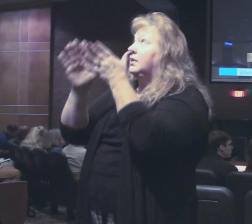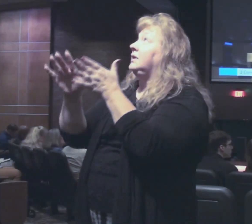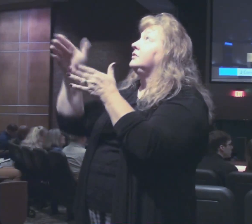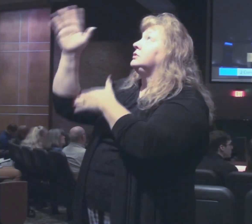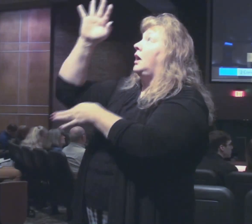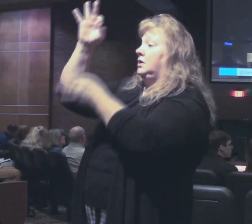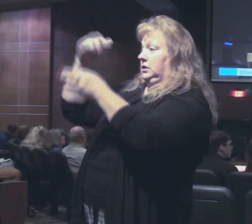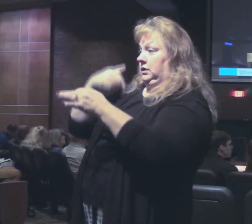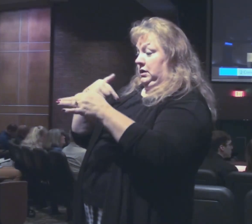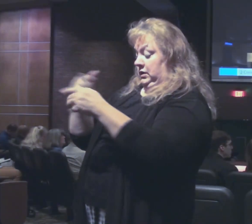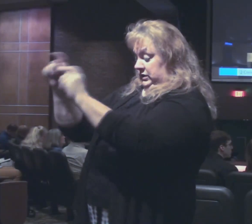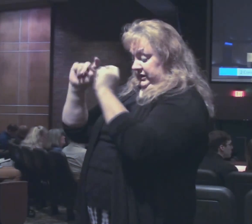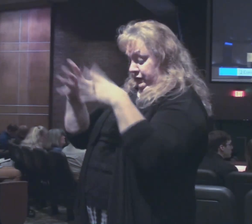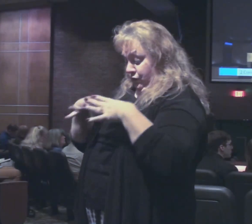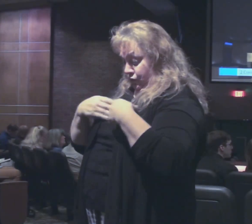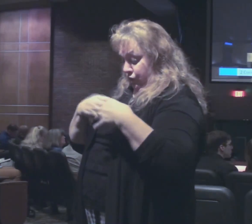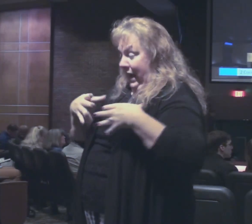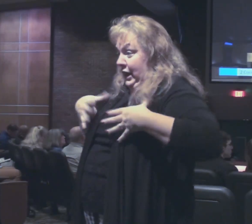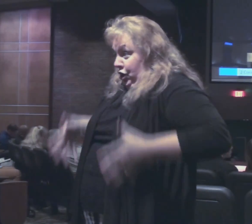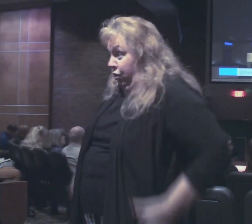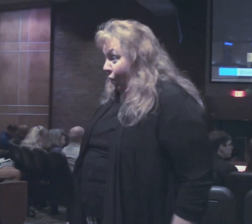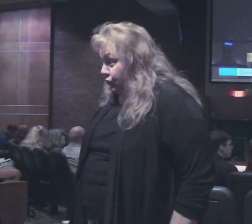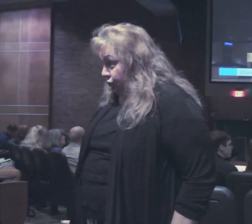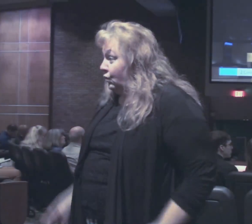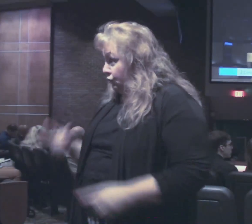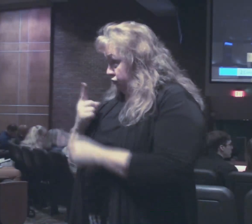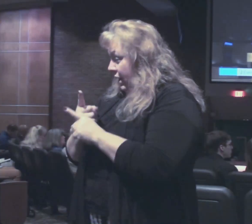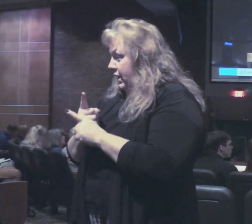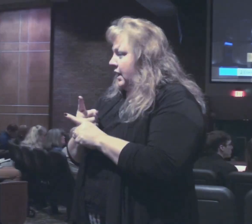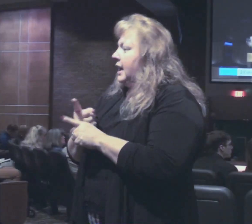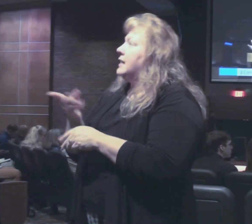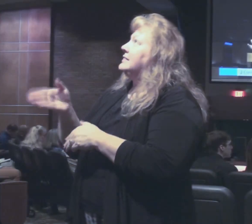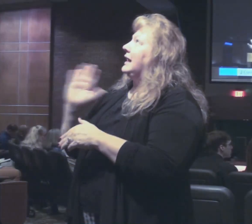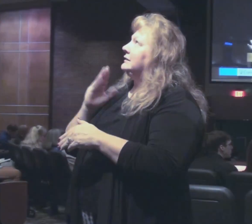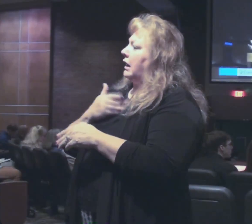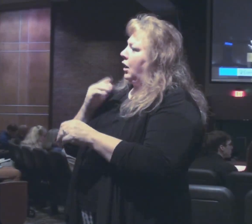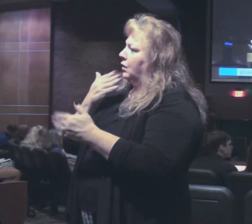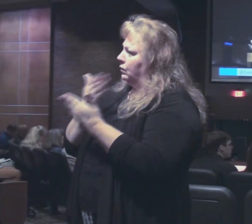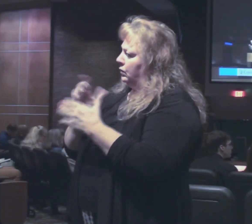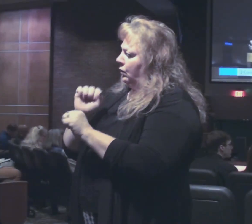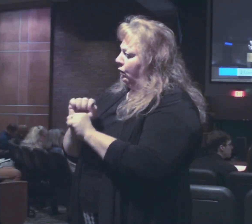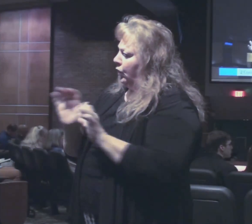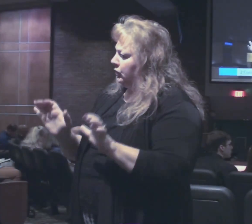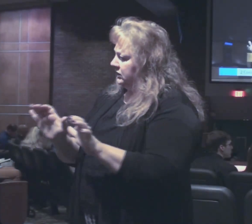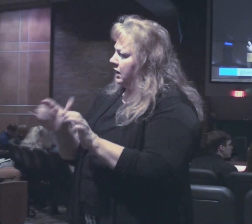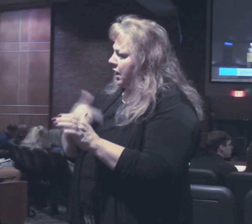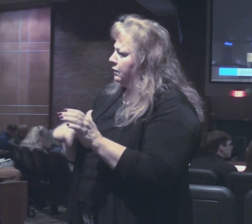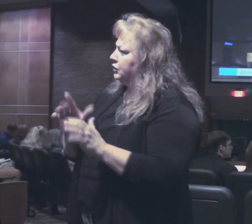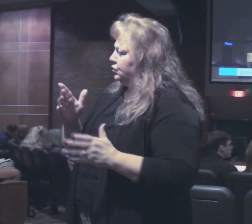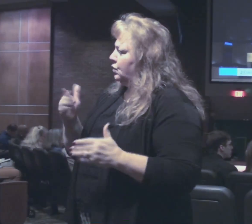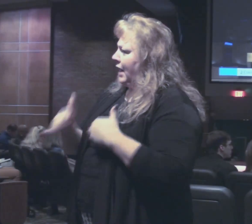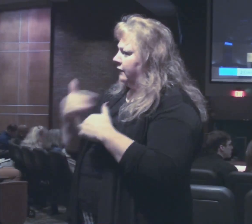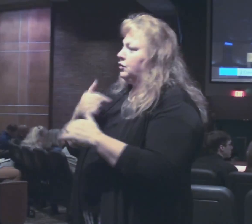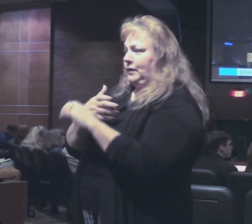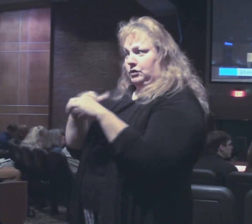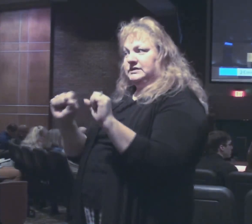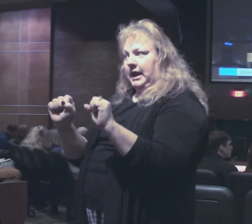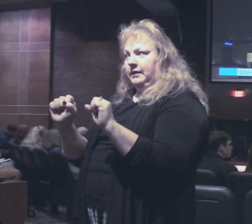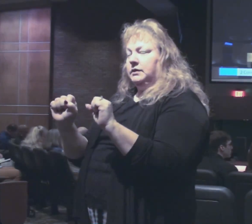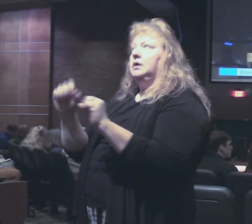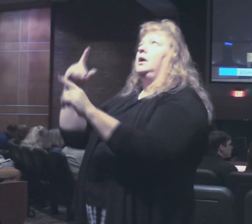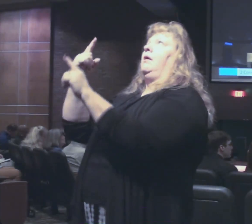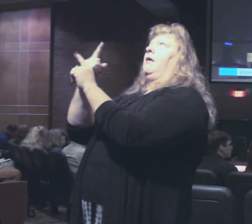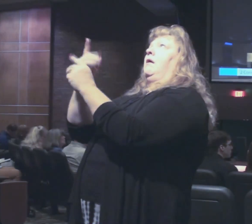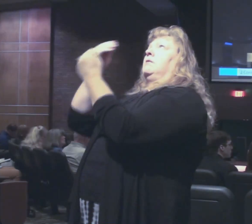they're in white garments which are the righteousnesses of the saints in their faithful service